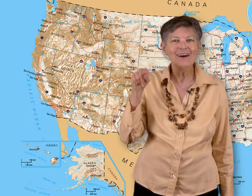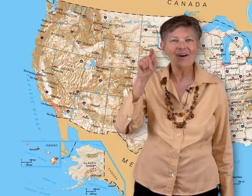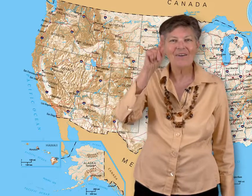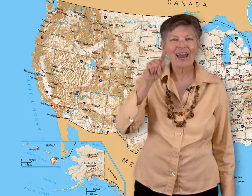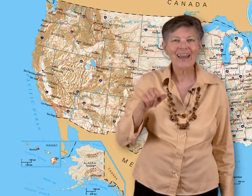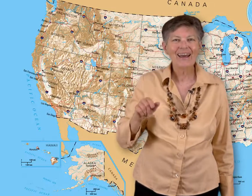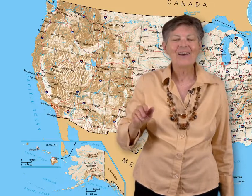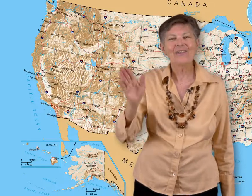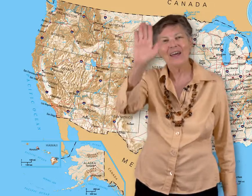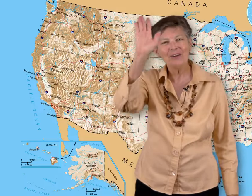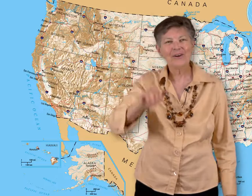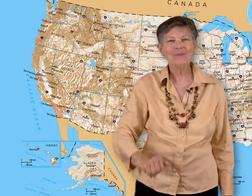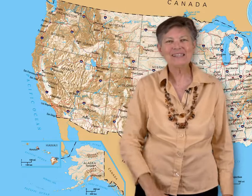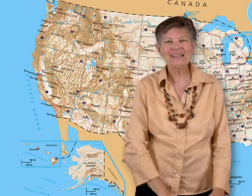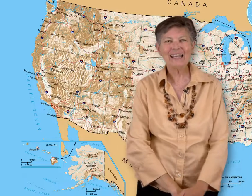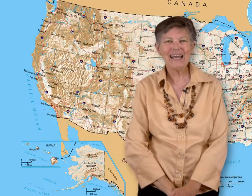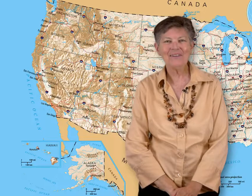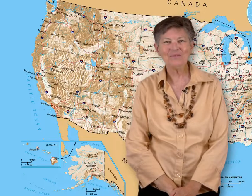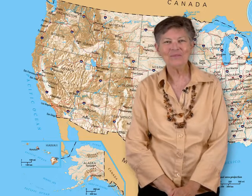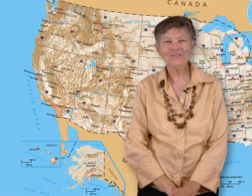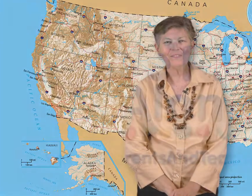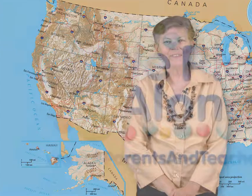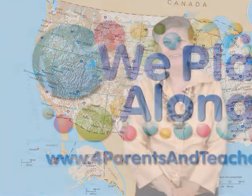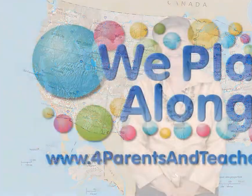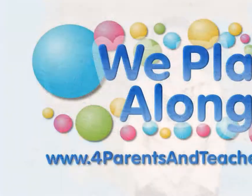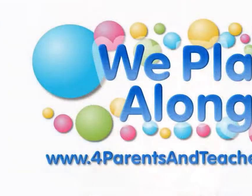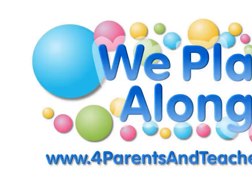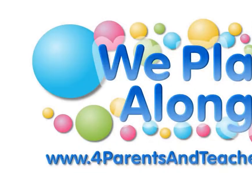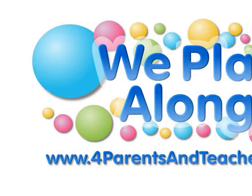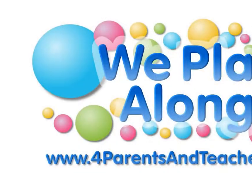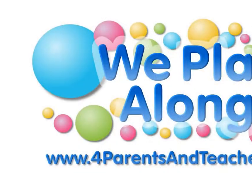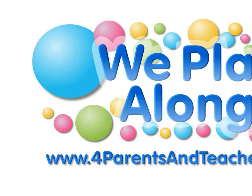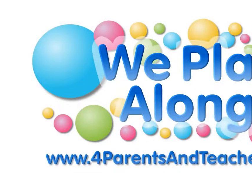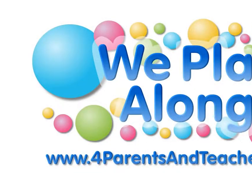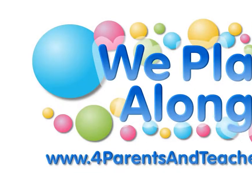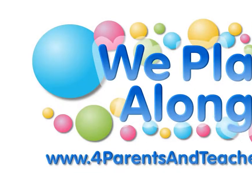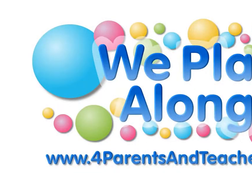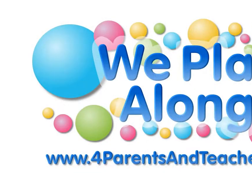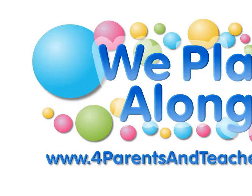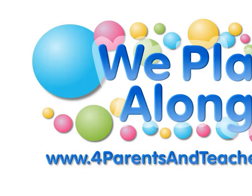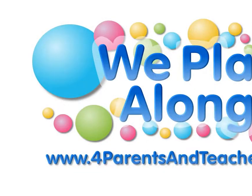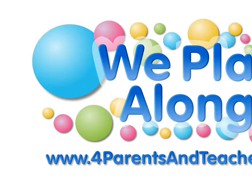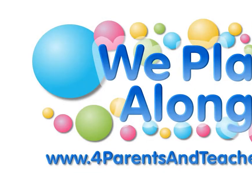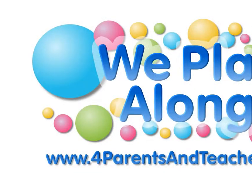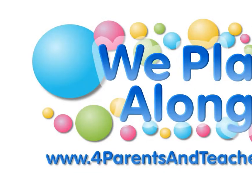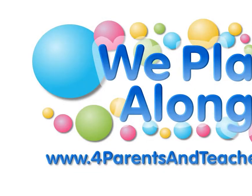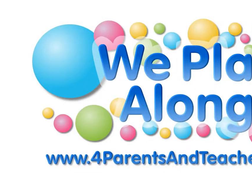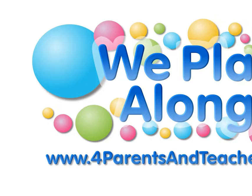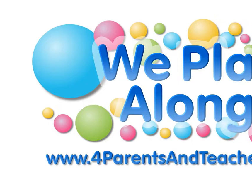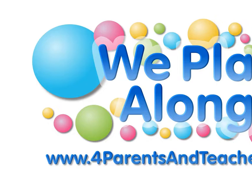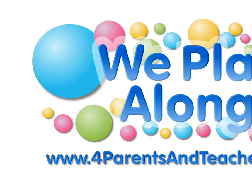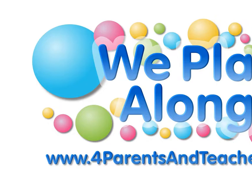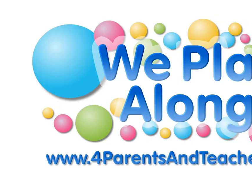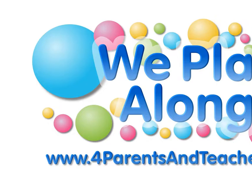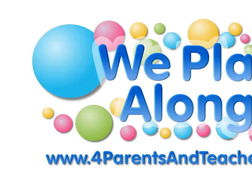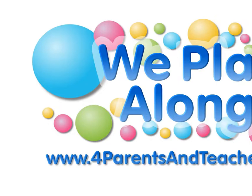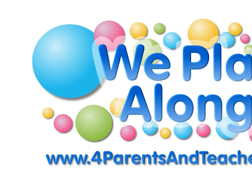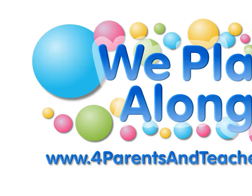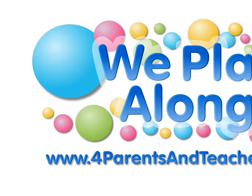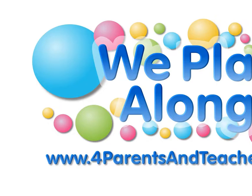Okay. Thank you and we'll see you again. Play, play, play along. Come on and play along. play, play, play along.